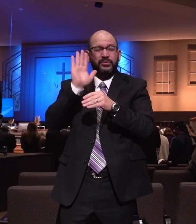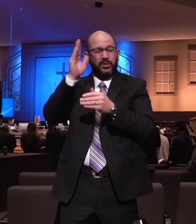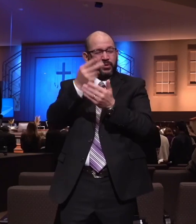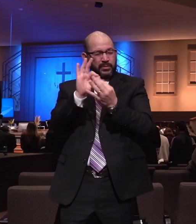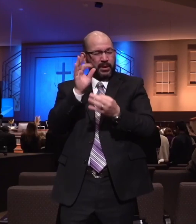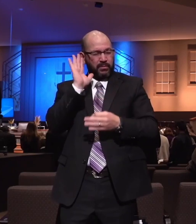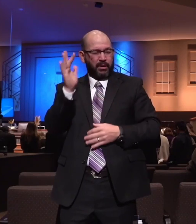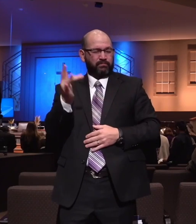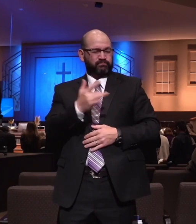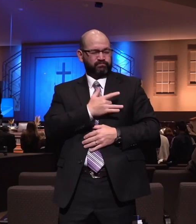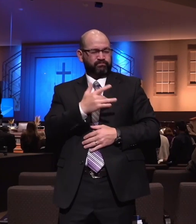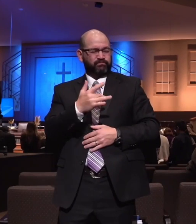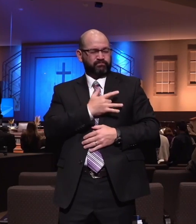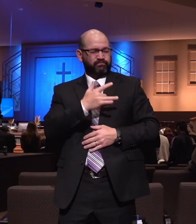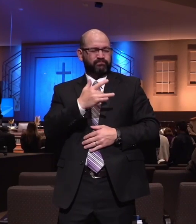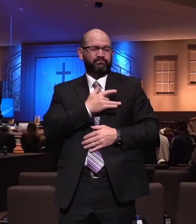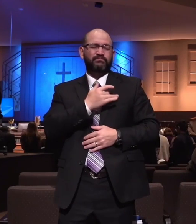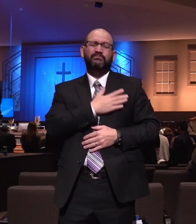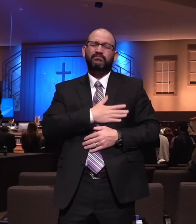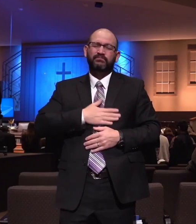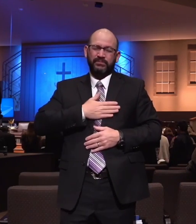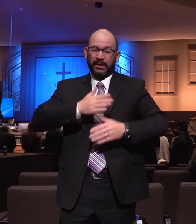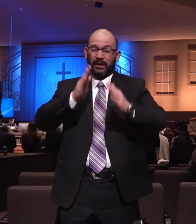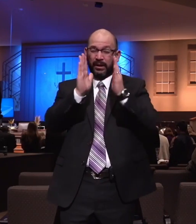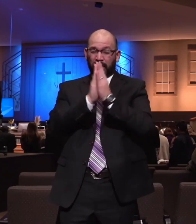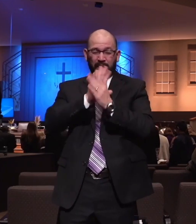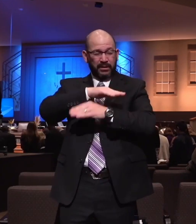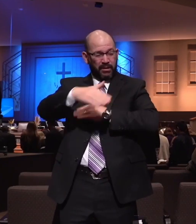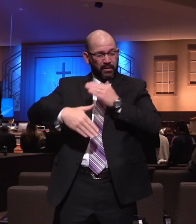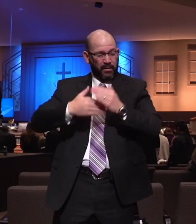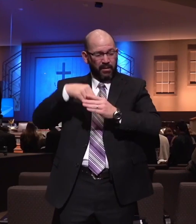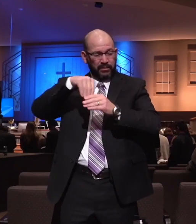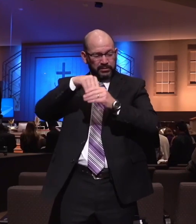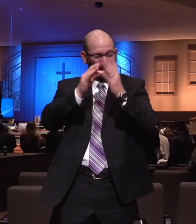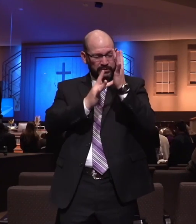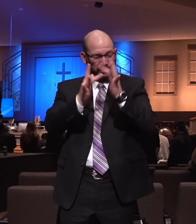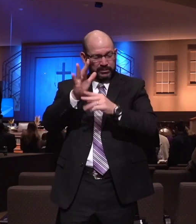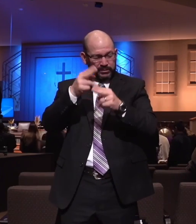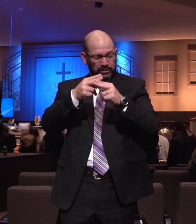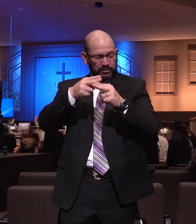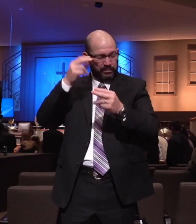work and speak to us, and we ask it all in Jesus' name, amen. You may be seated.